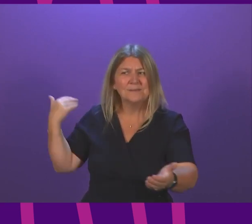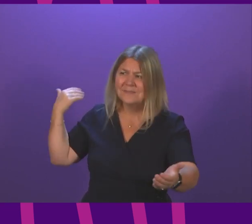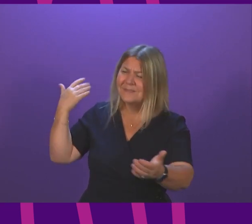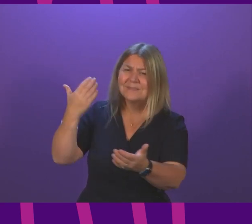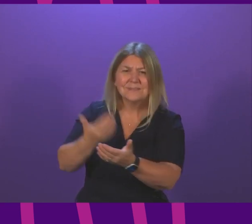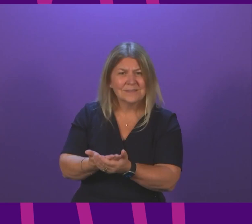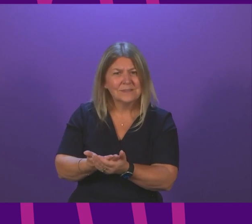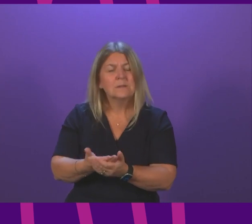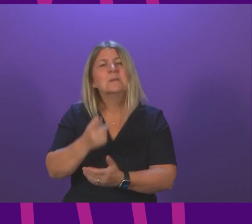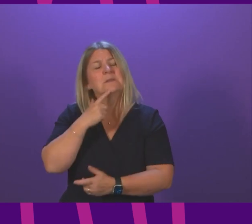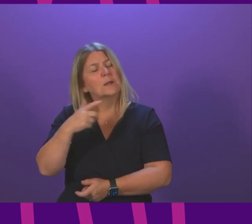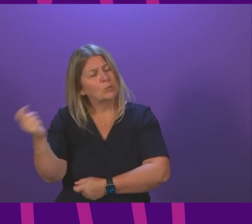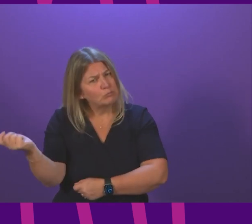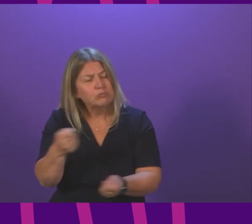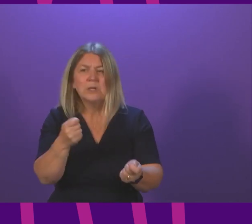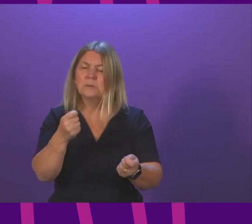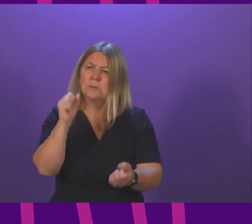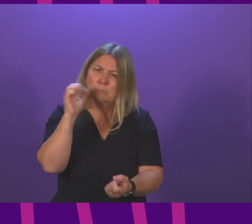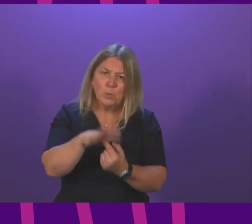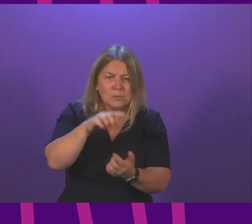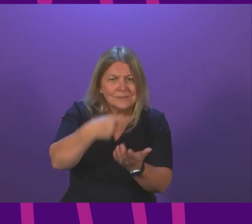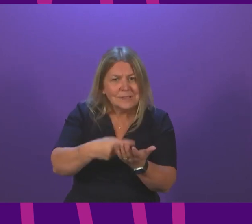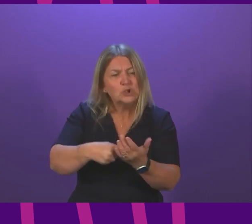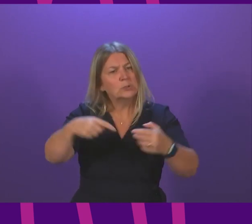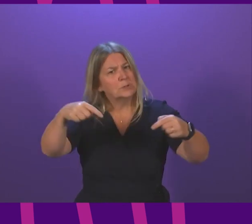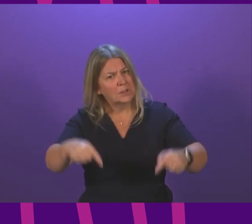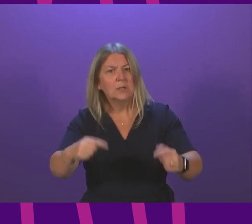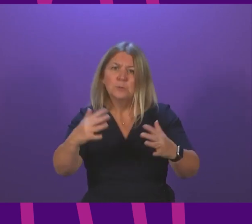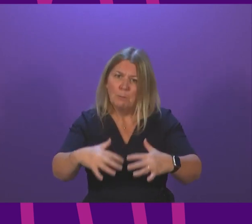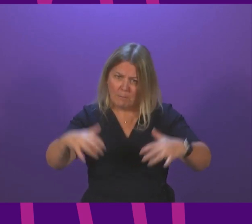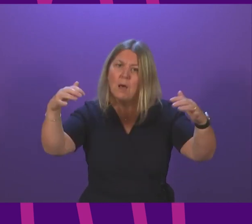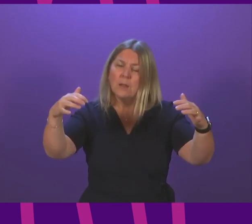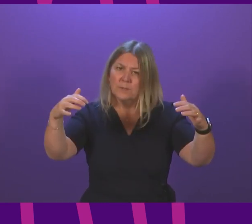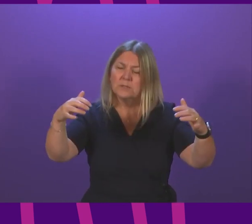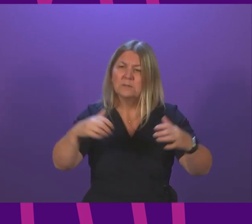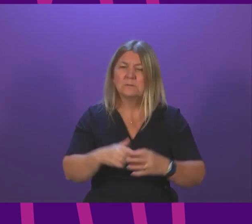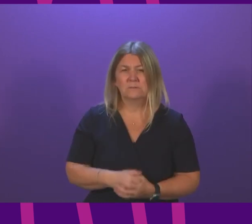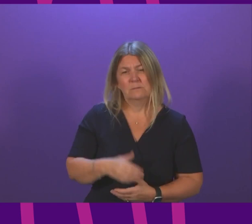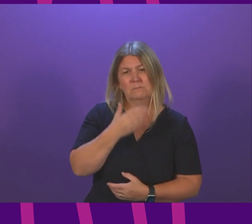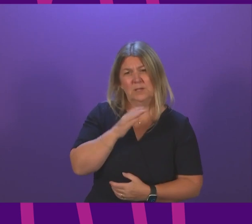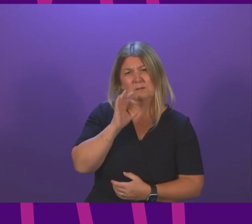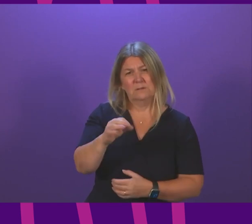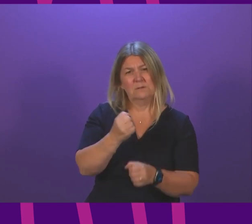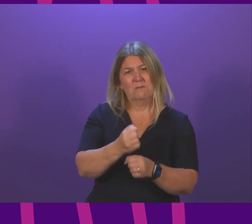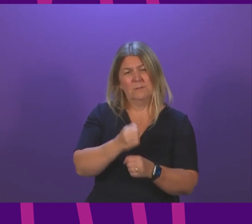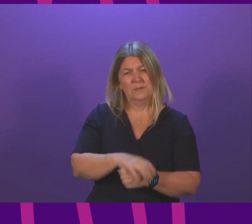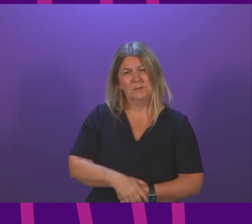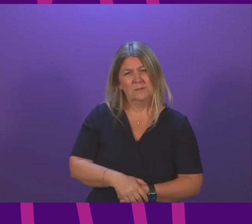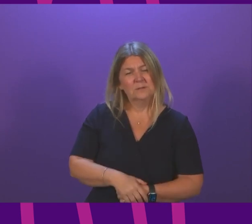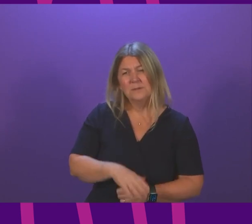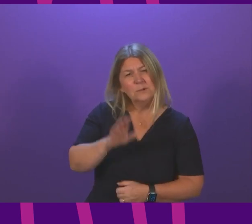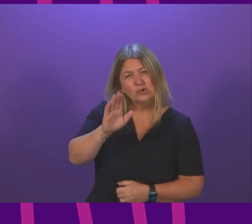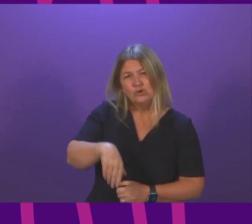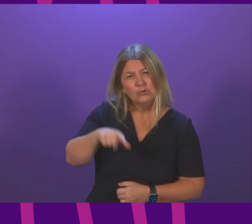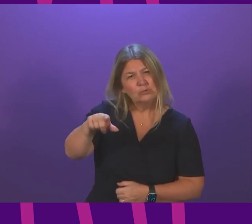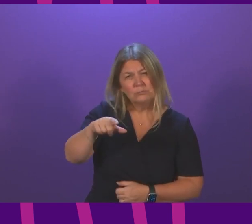to the parliament for approval and scrutiny to ask the Scottish government to adhere to their own commitments should not result in a chief whip